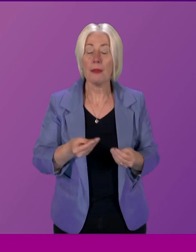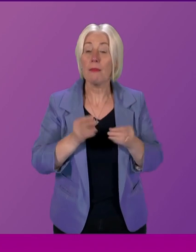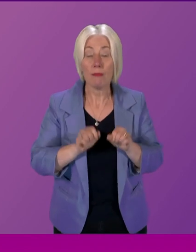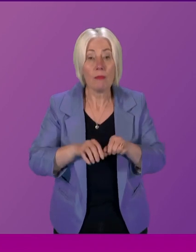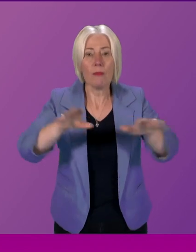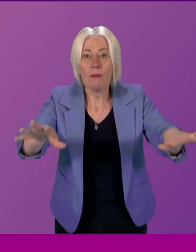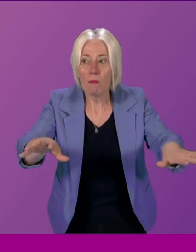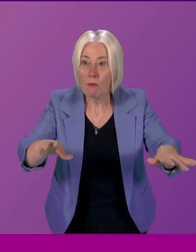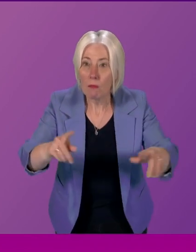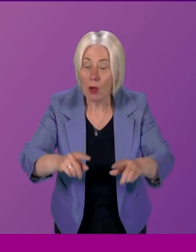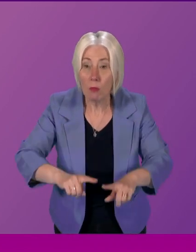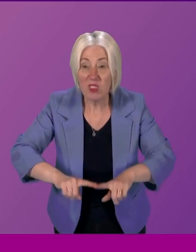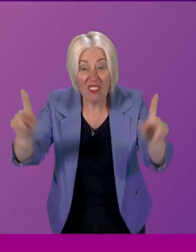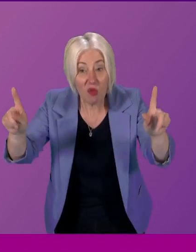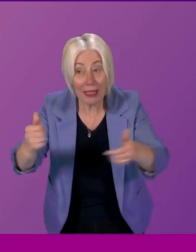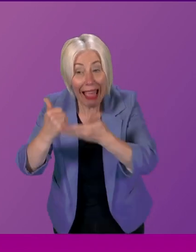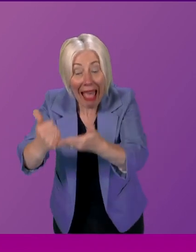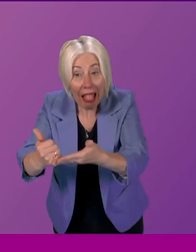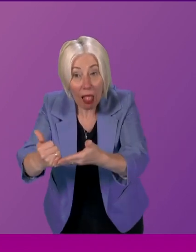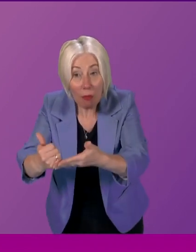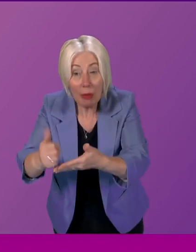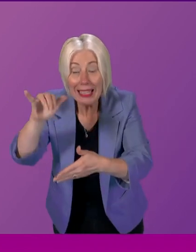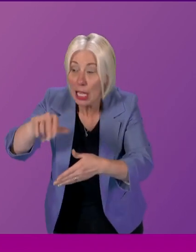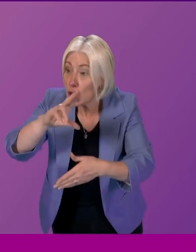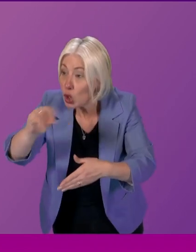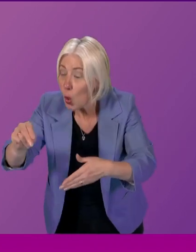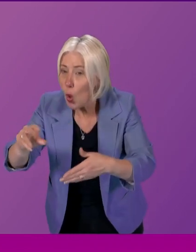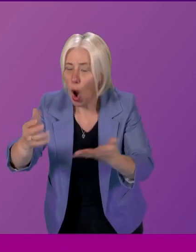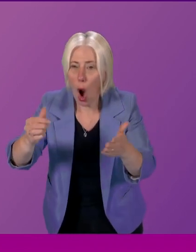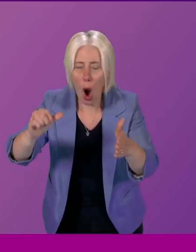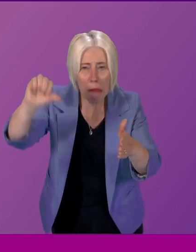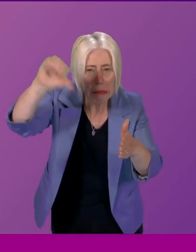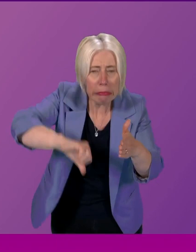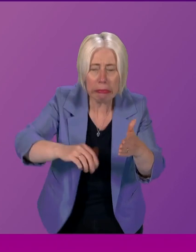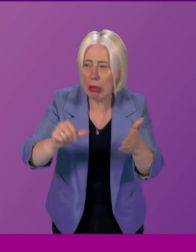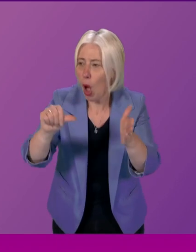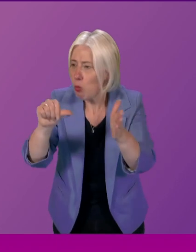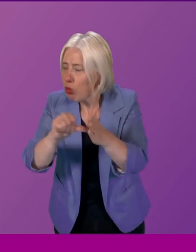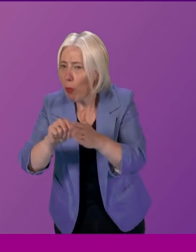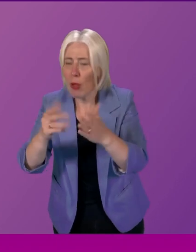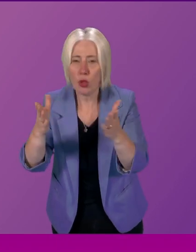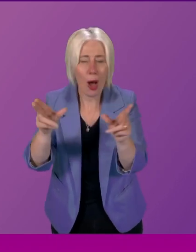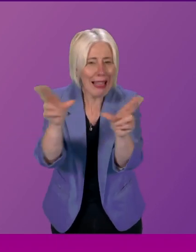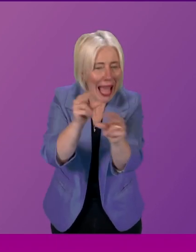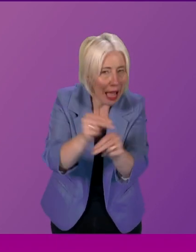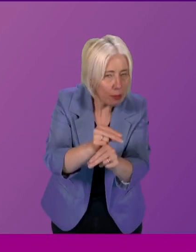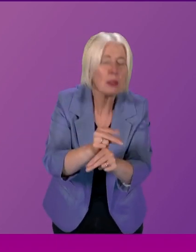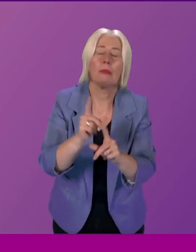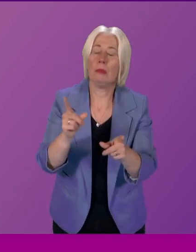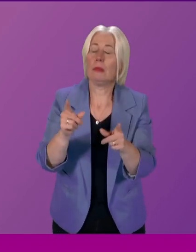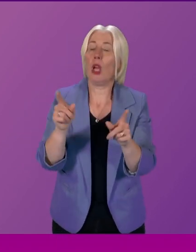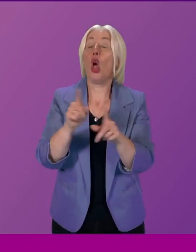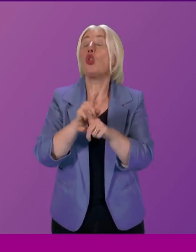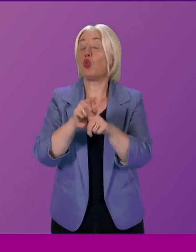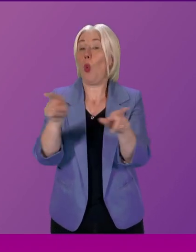have there been any unintended consequences or are there gaps that need to be addressed public participation in post